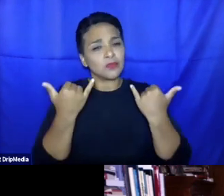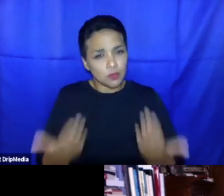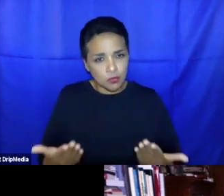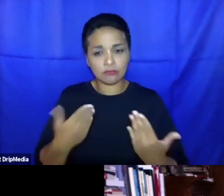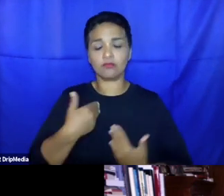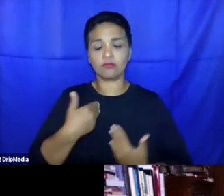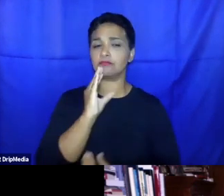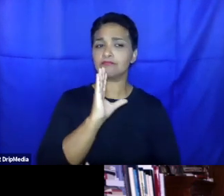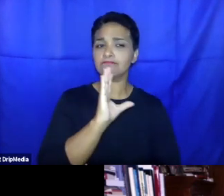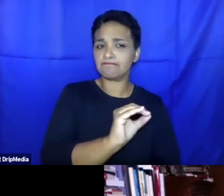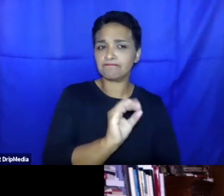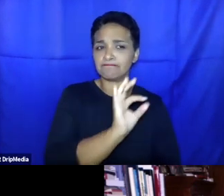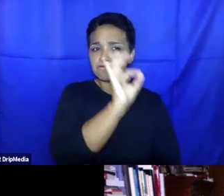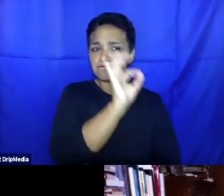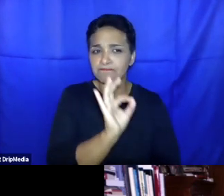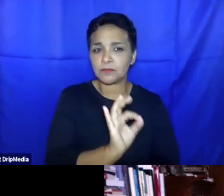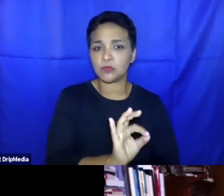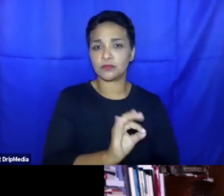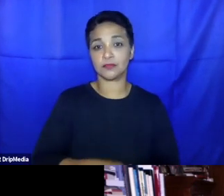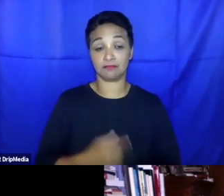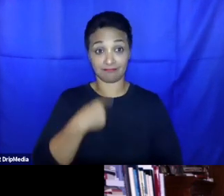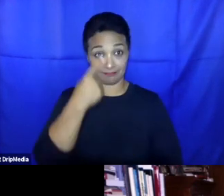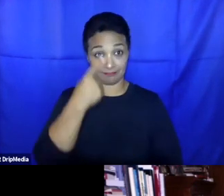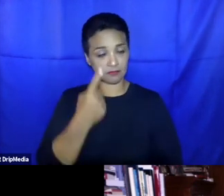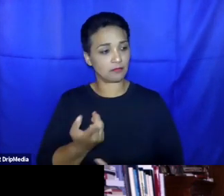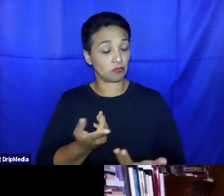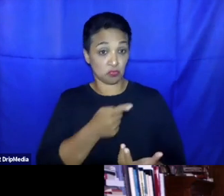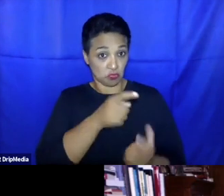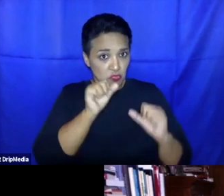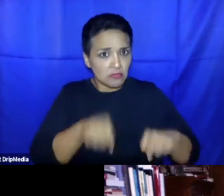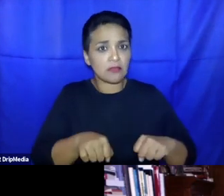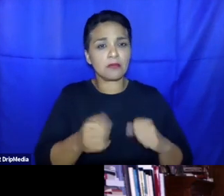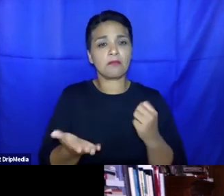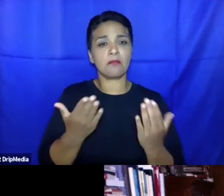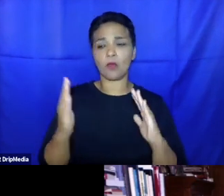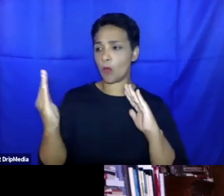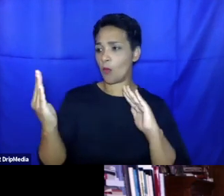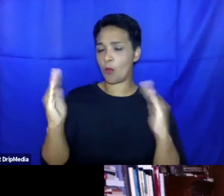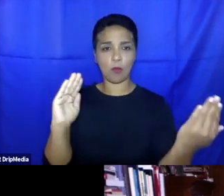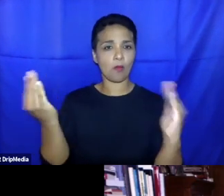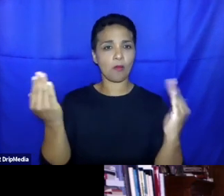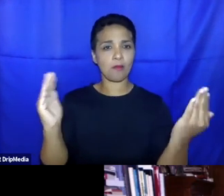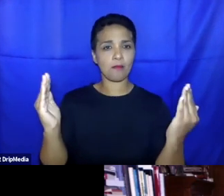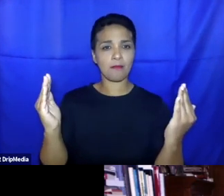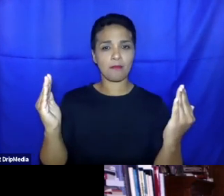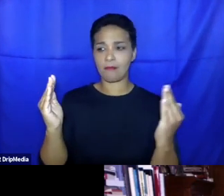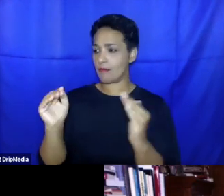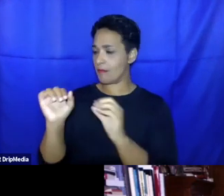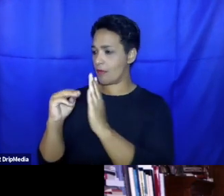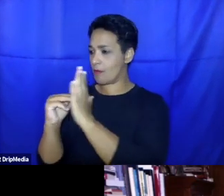if it is possible to draw a comparison between these two asylum models, Canada and EU, what are the